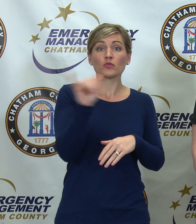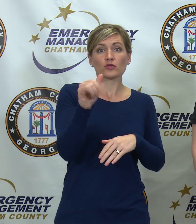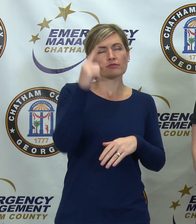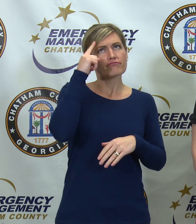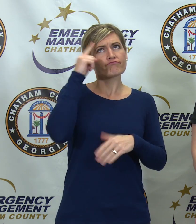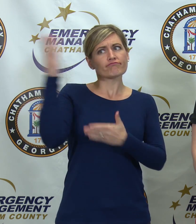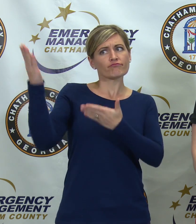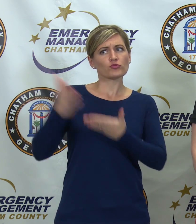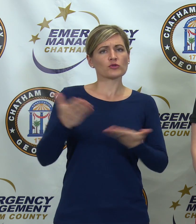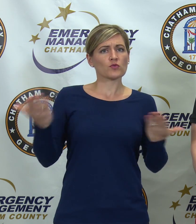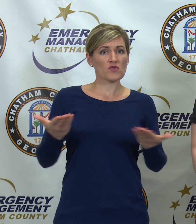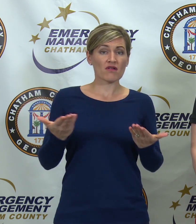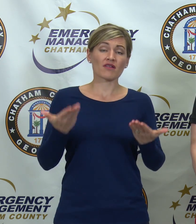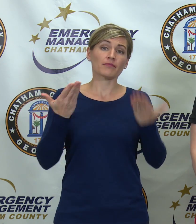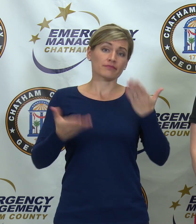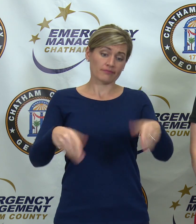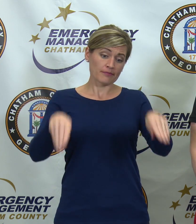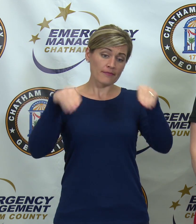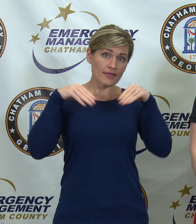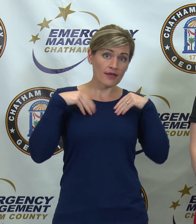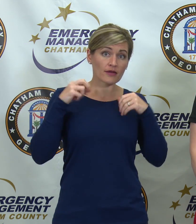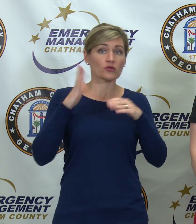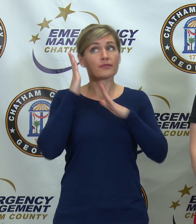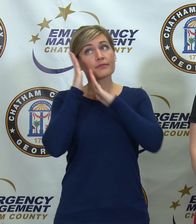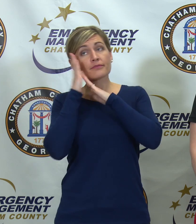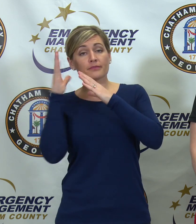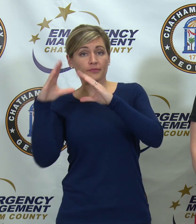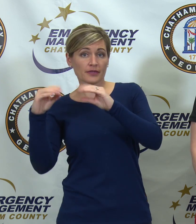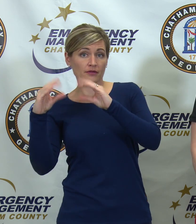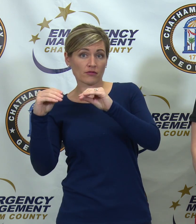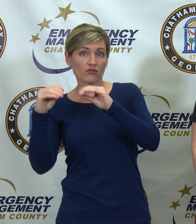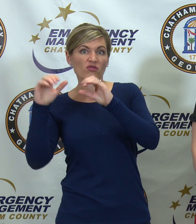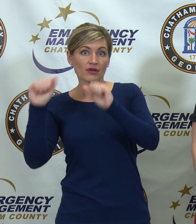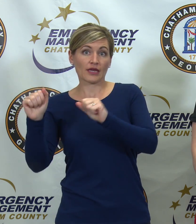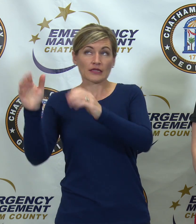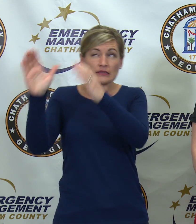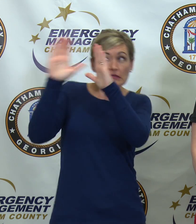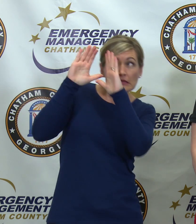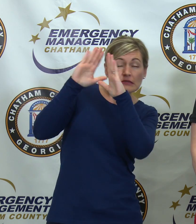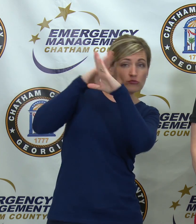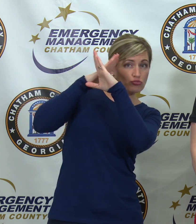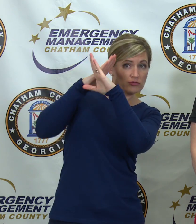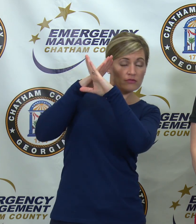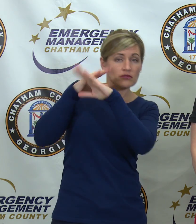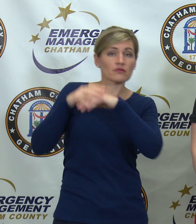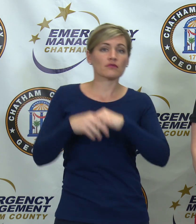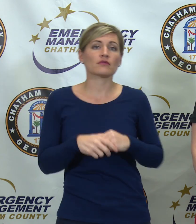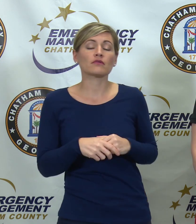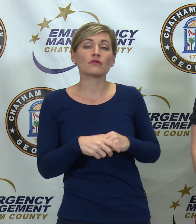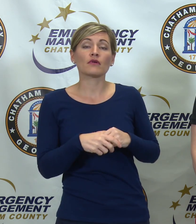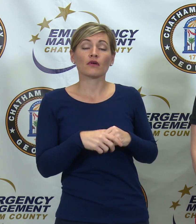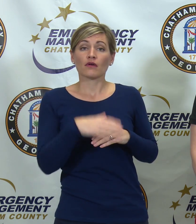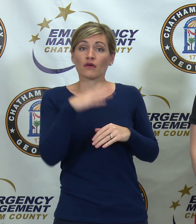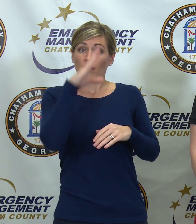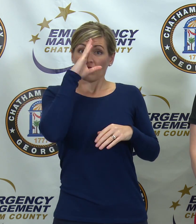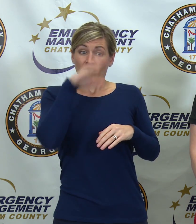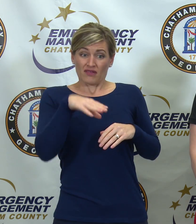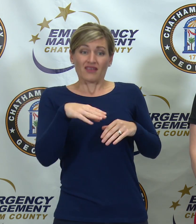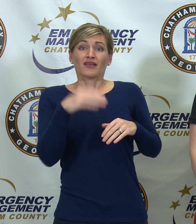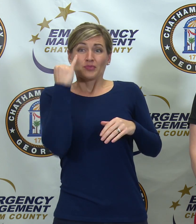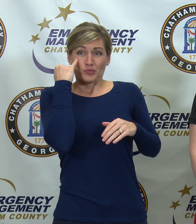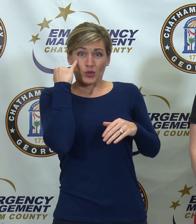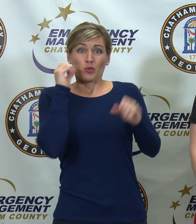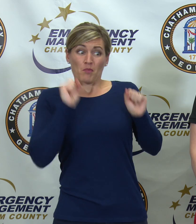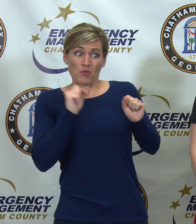bring with you into the shelter, such as blankets or pillows. During the threat of a tornado, there are two types of alerts